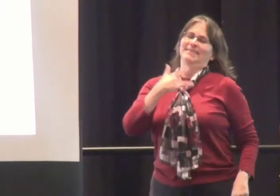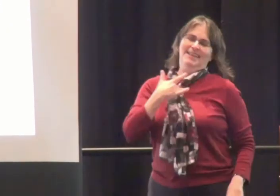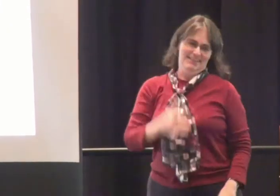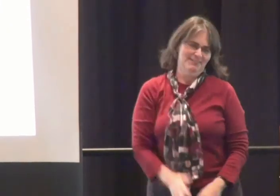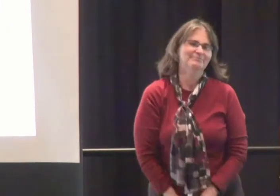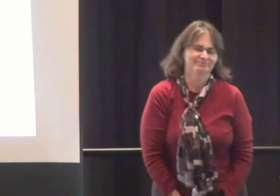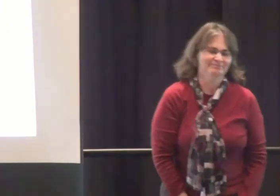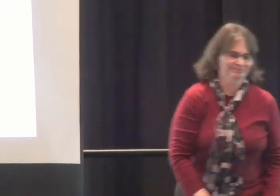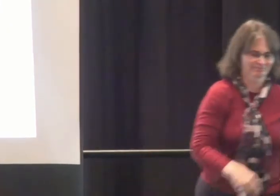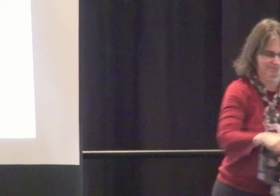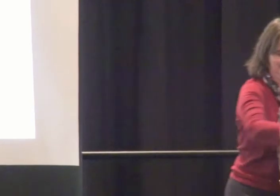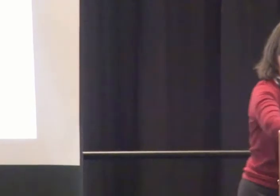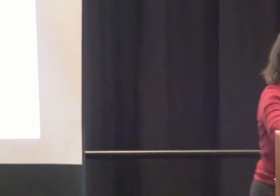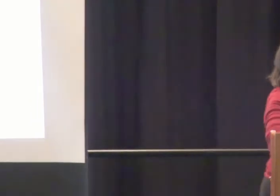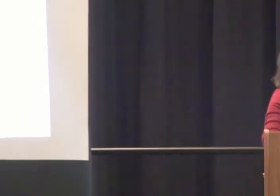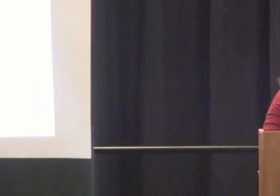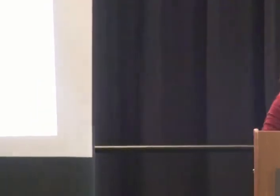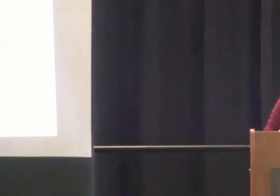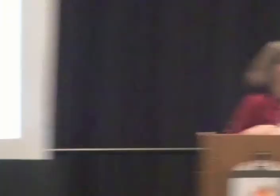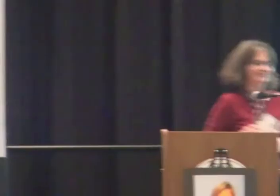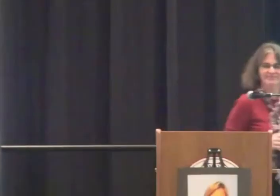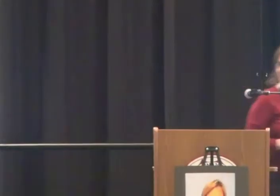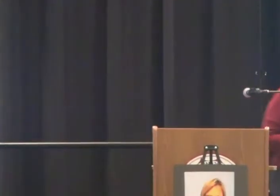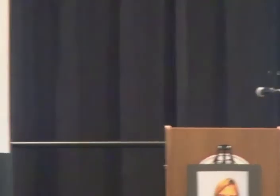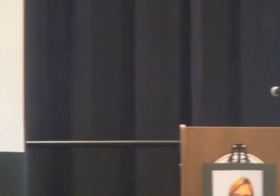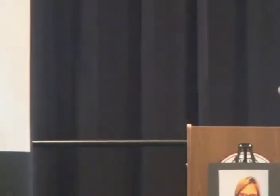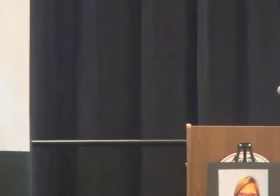Thank you Roxanne for sharing your positivity with us.